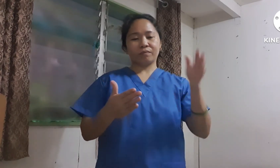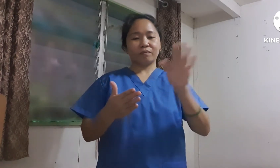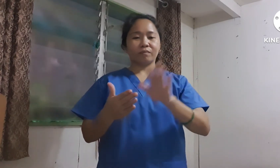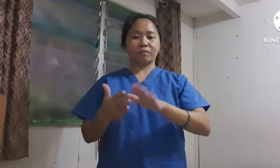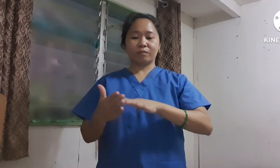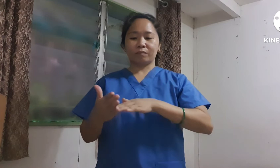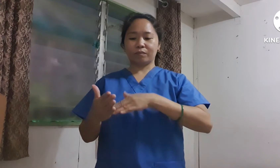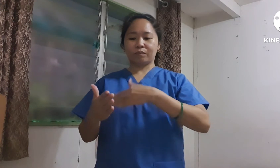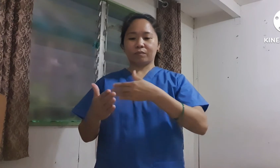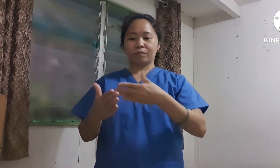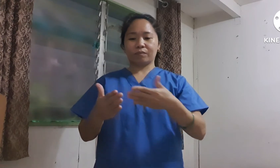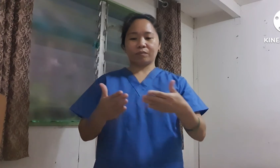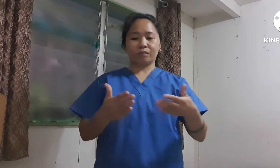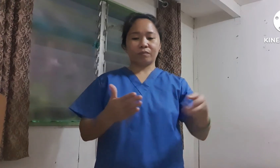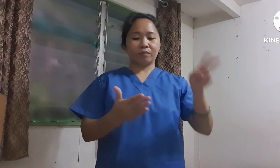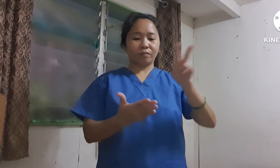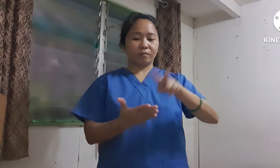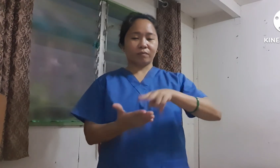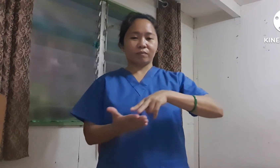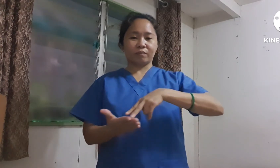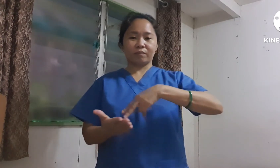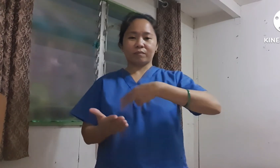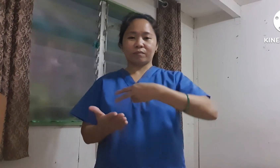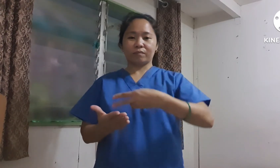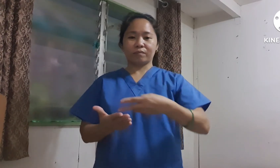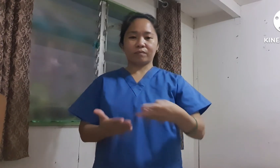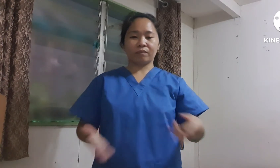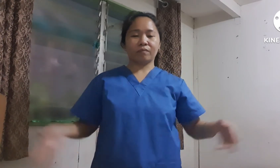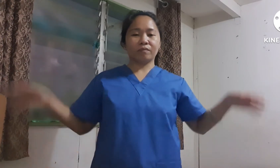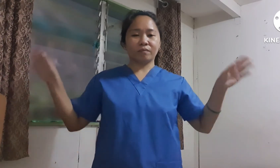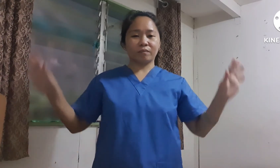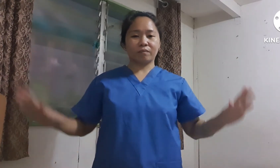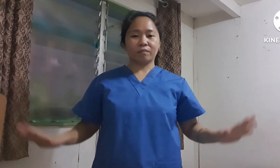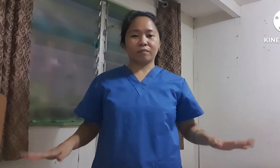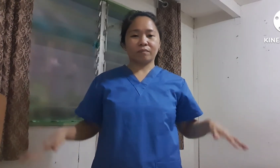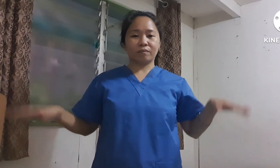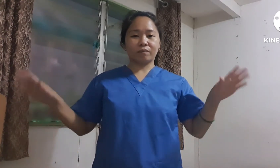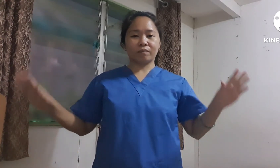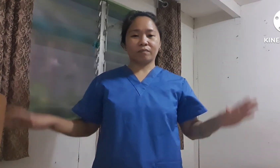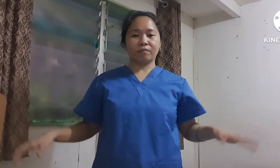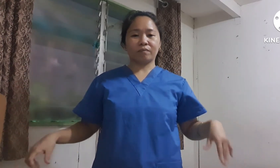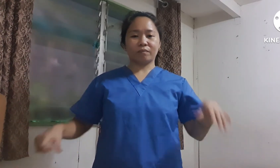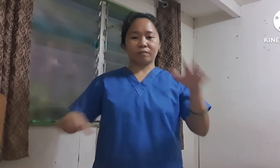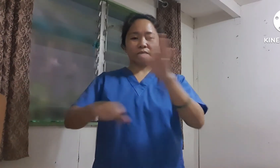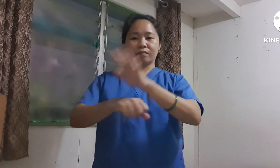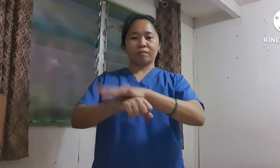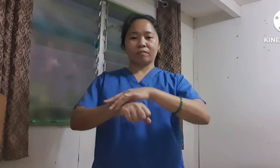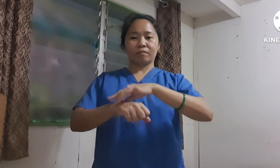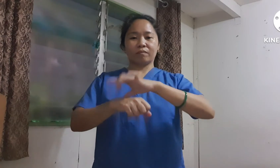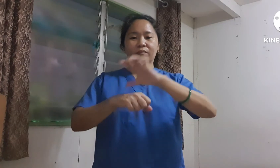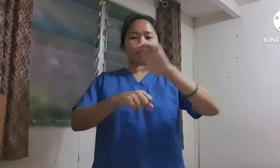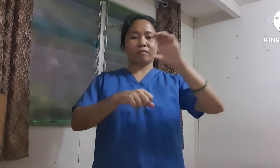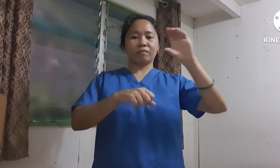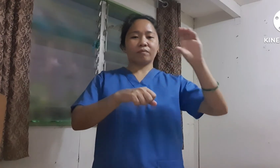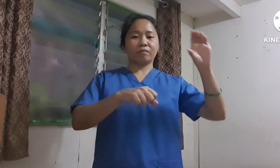that song. I can dance, I can fly, touch the rainbow